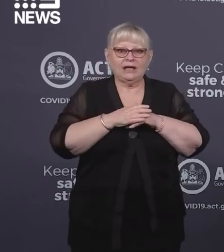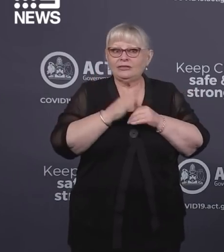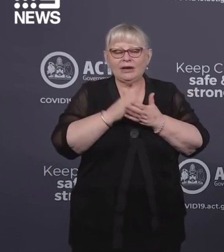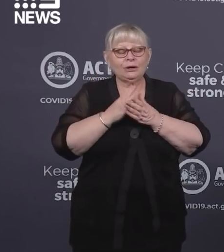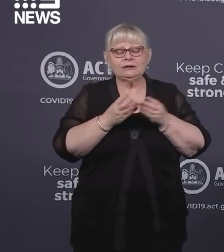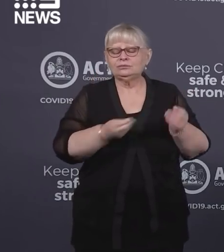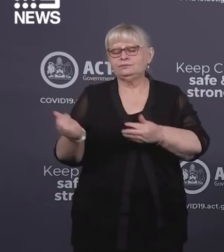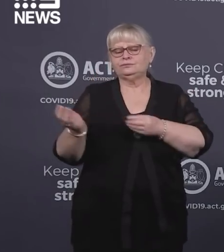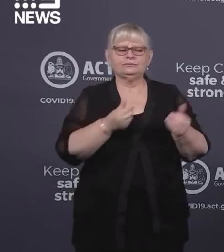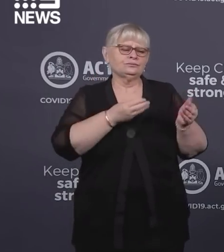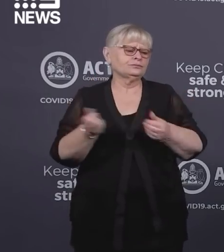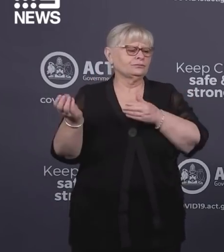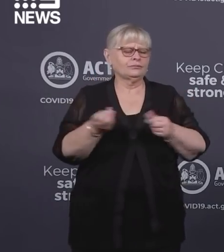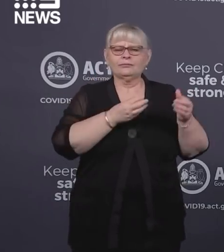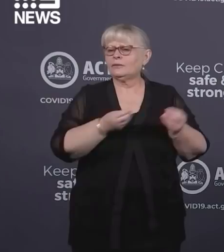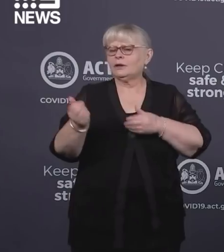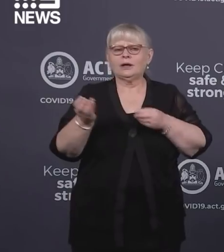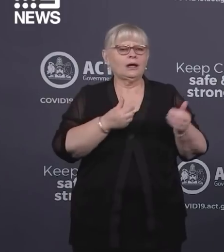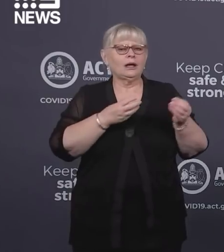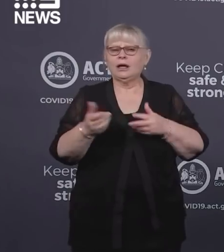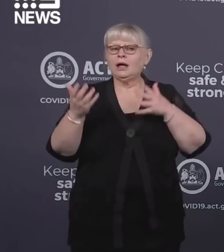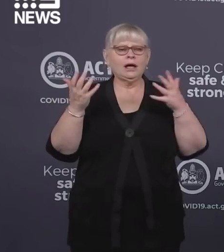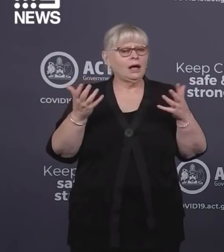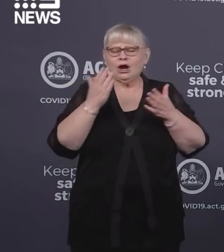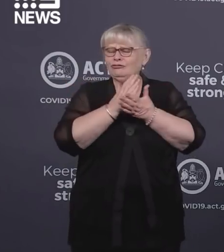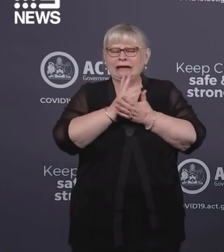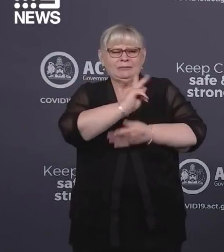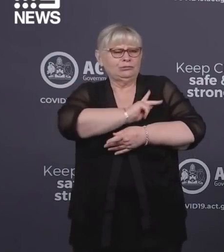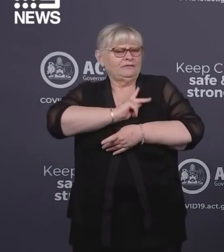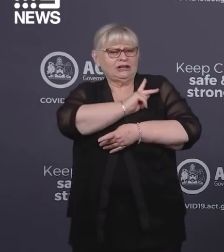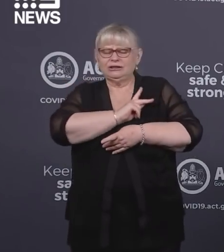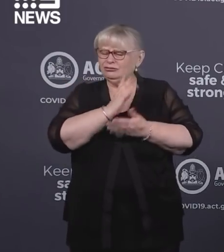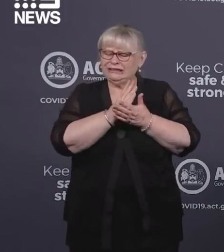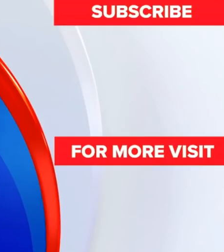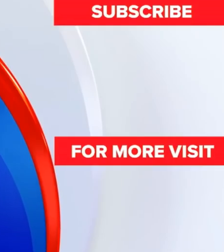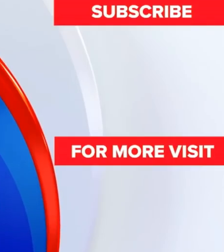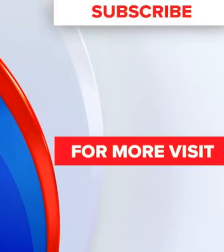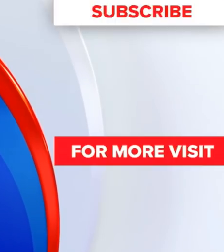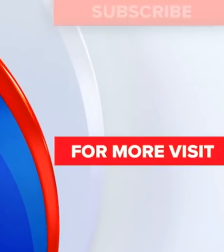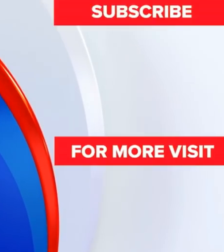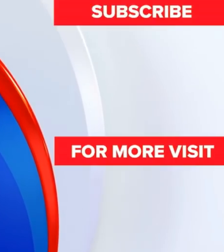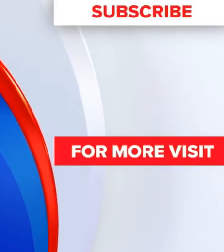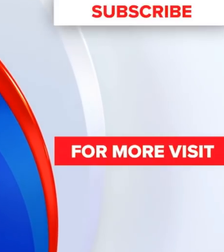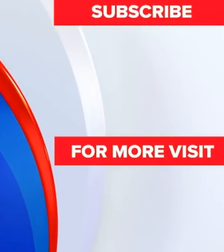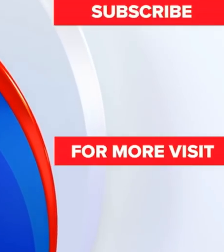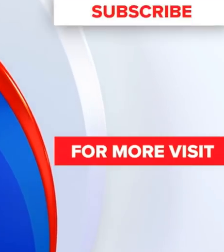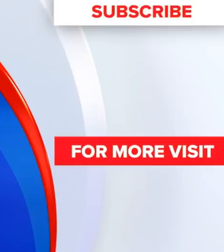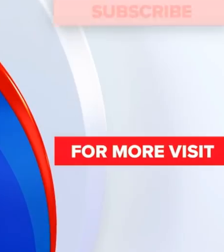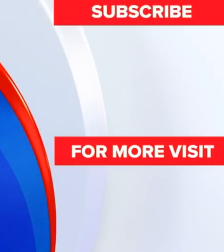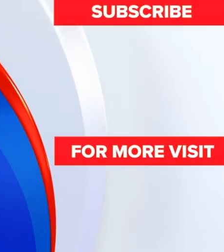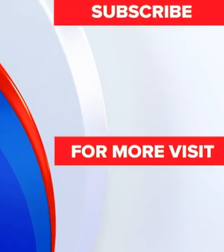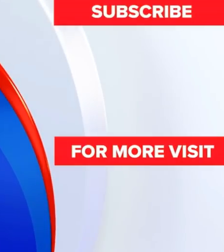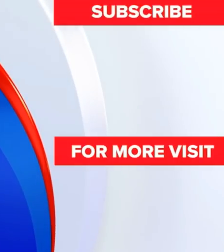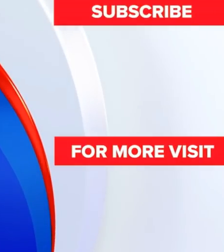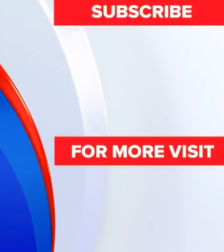handle this amazing volume of interest with extraordinary professionalism and dedication. again Thank you. Thank you